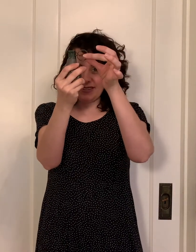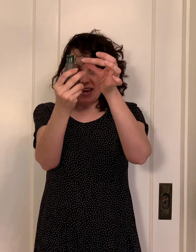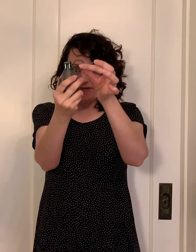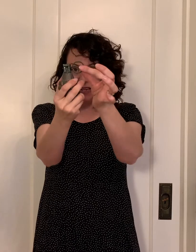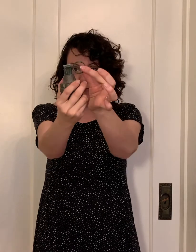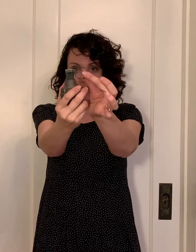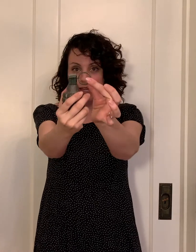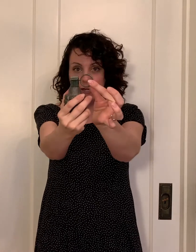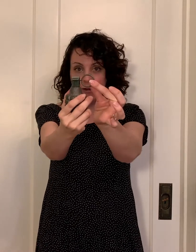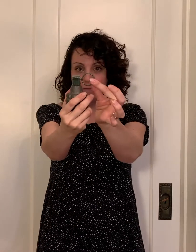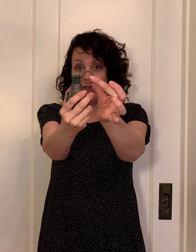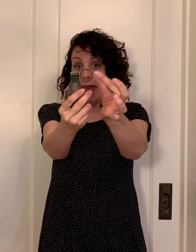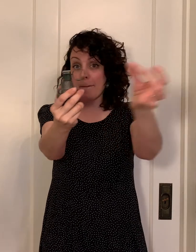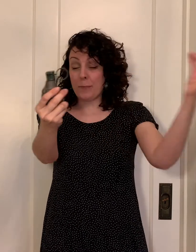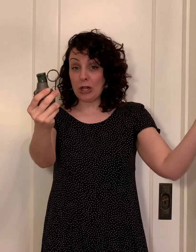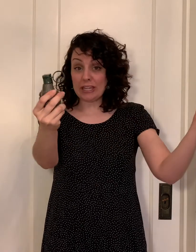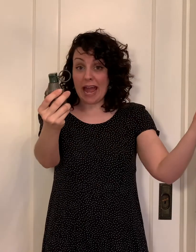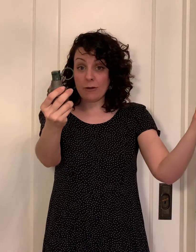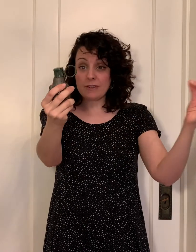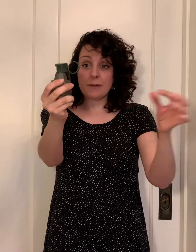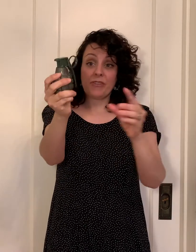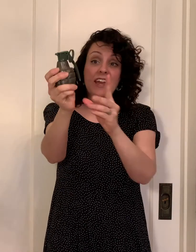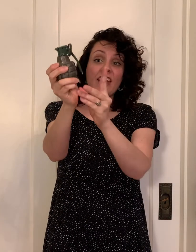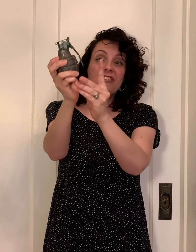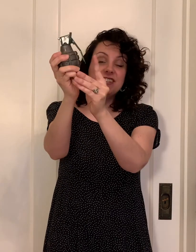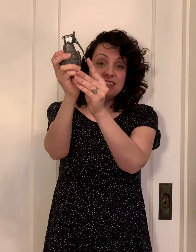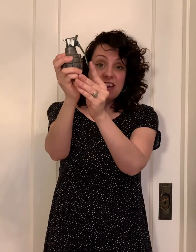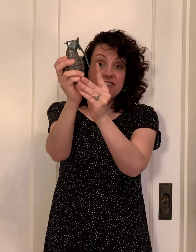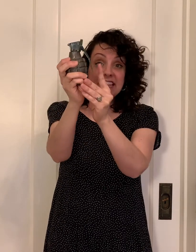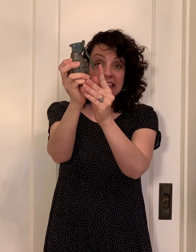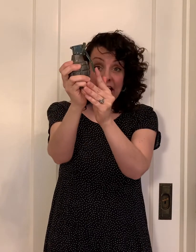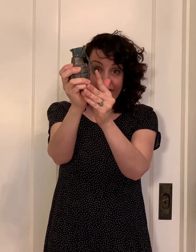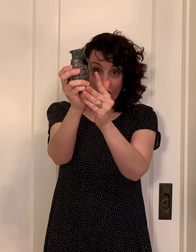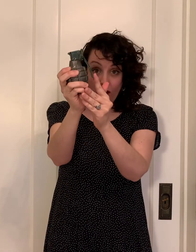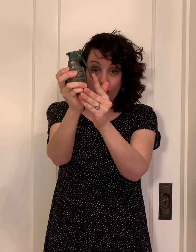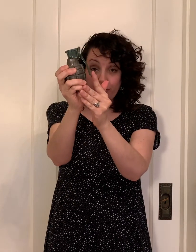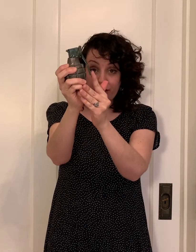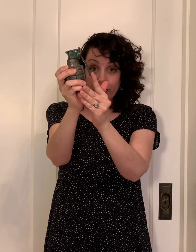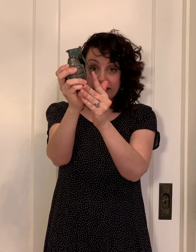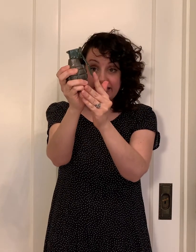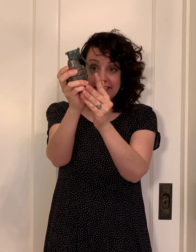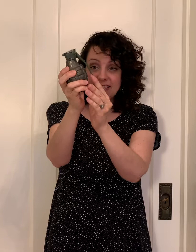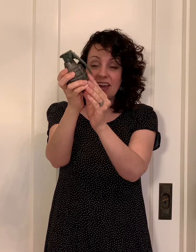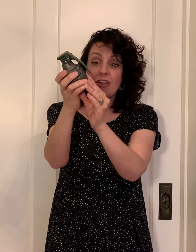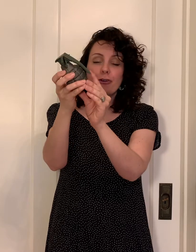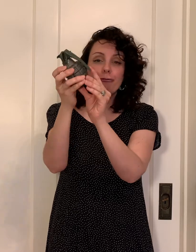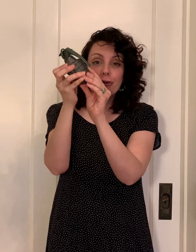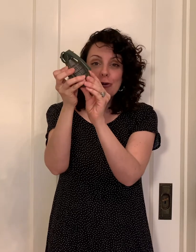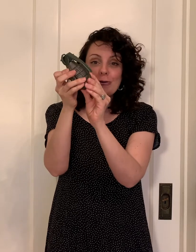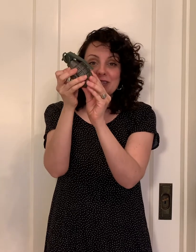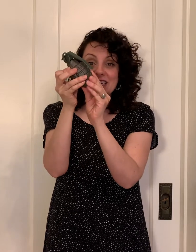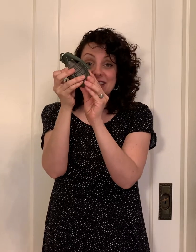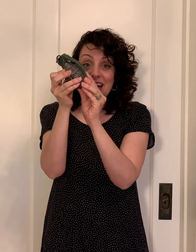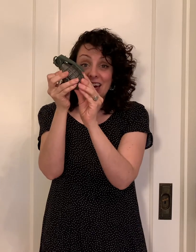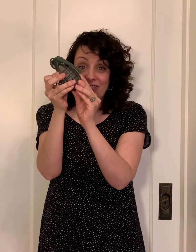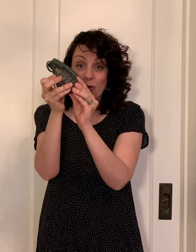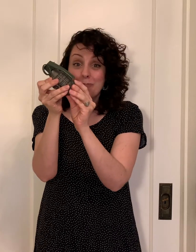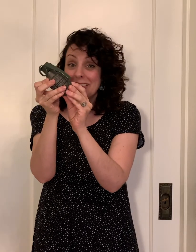safety pin here and pull it out this safety lever would be released and then the fuse inside of it would be